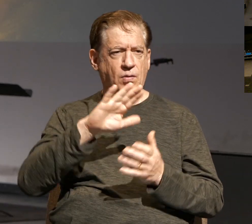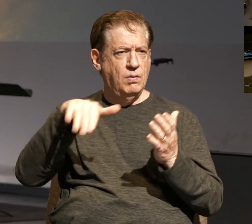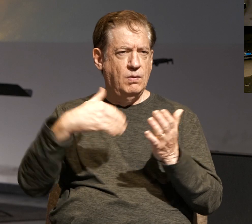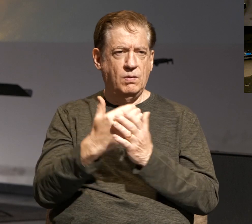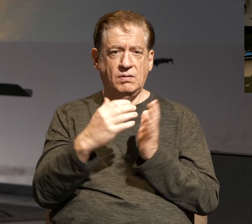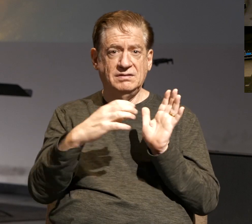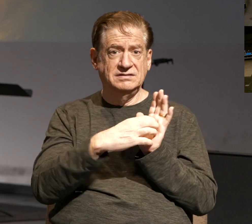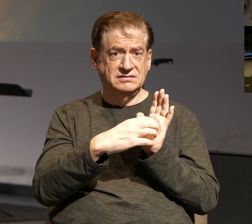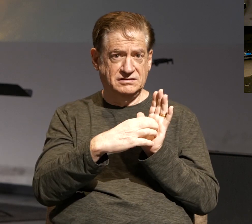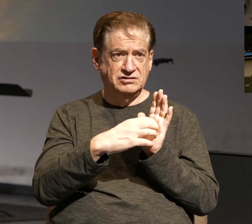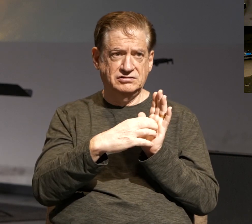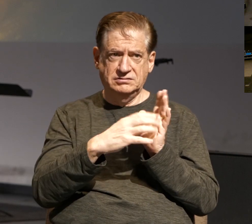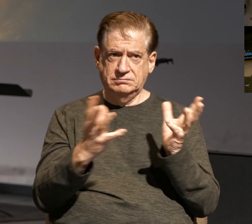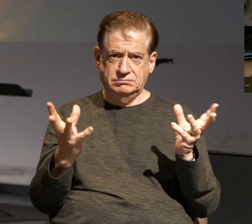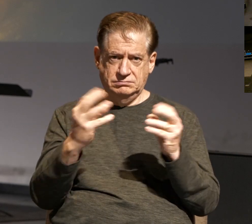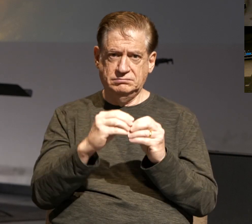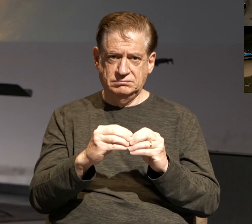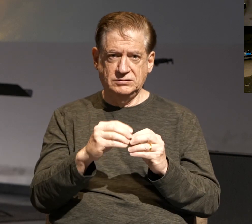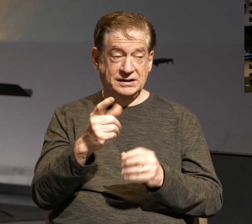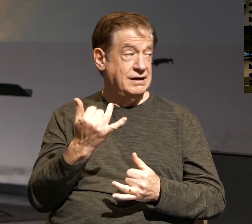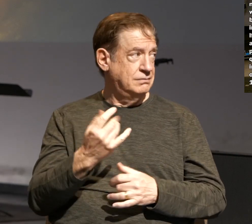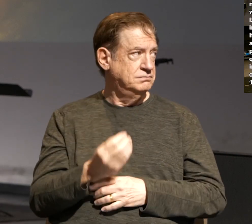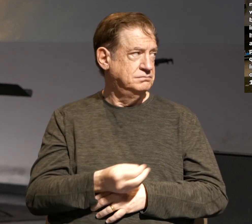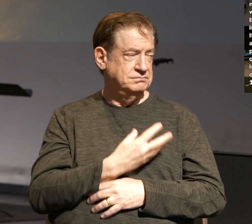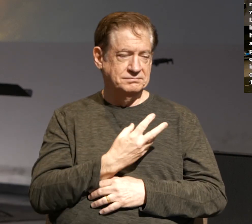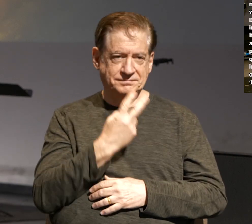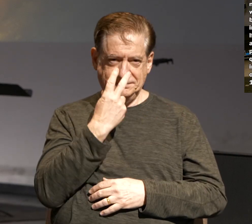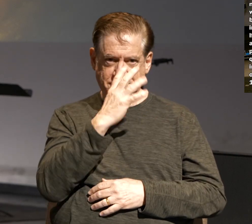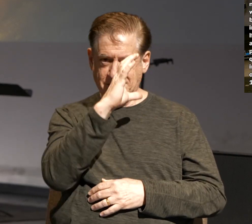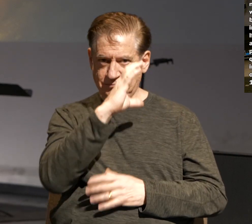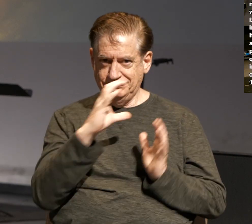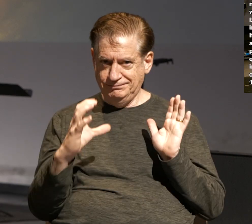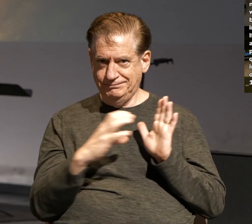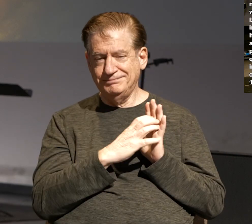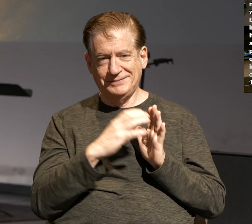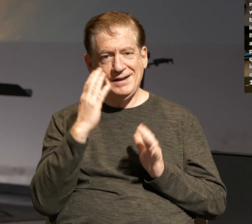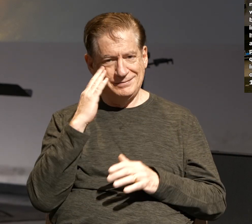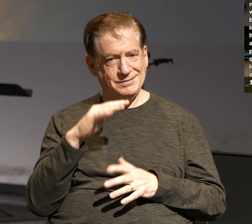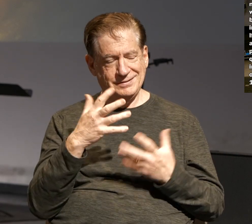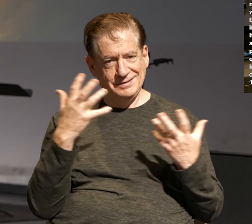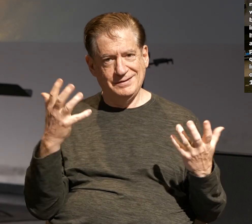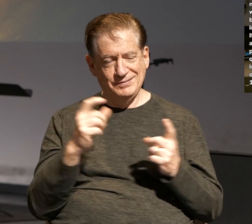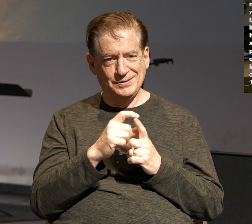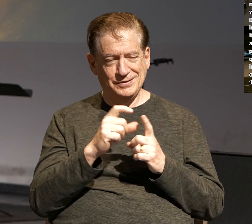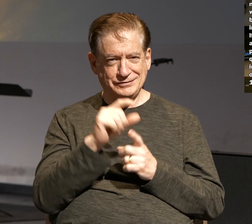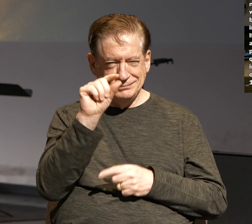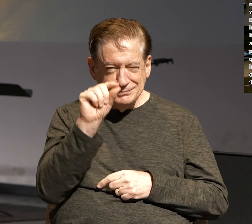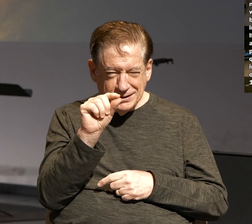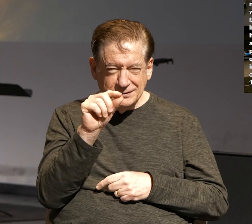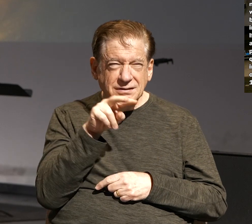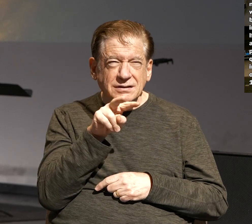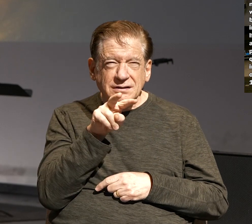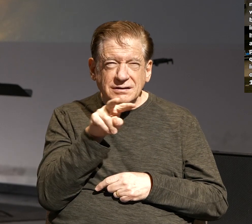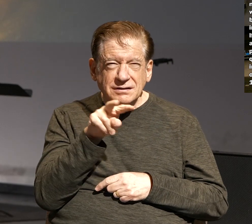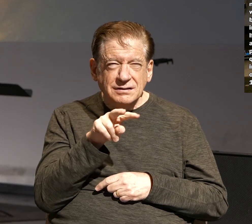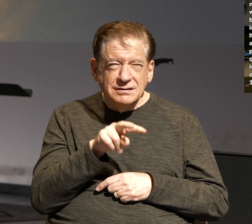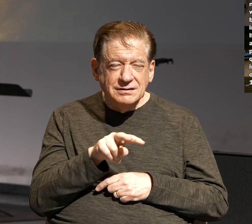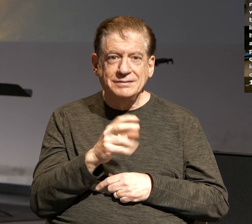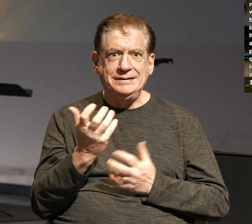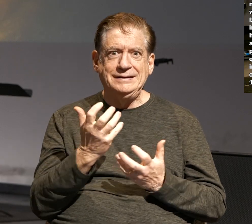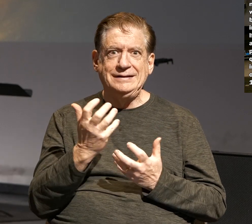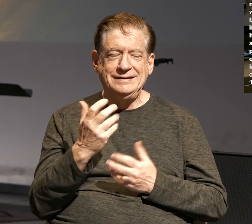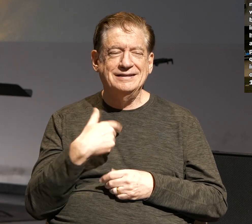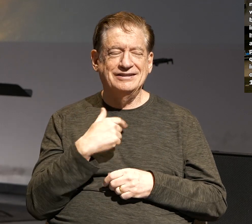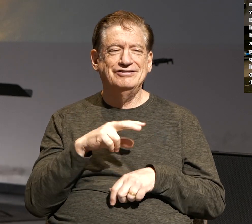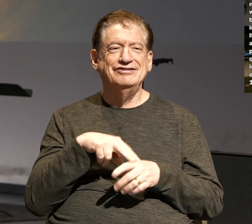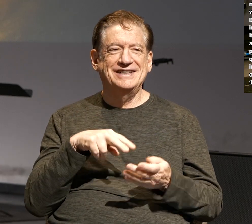section all together. So, throw up that next slide for me. I know, a lot of words, small font. This was our reading earlier,